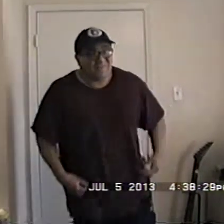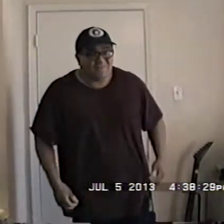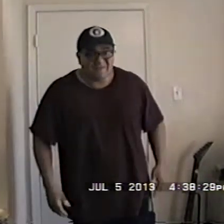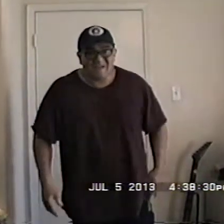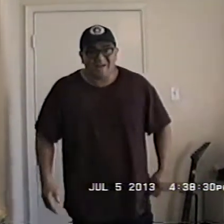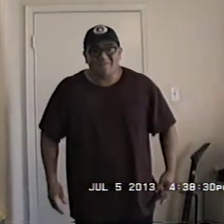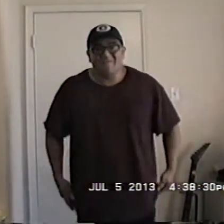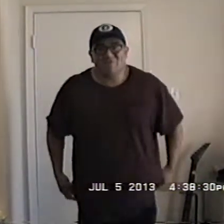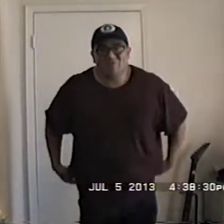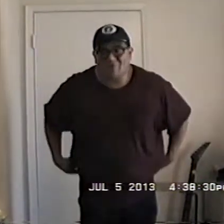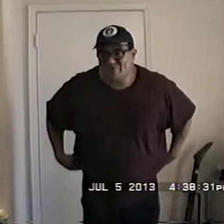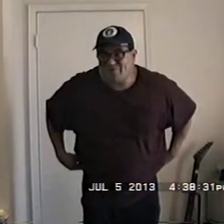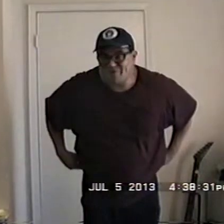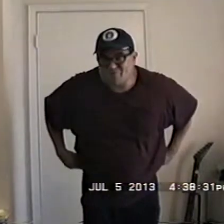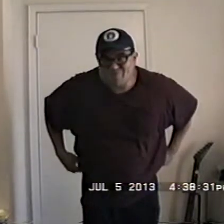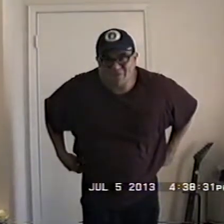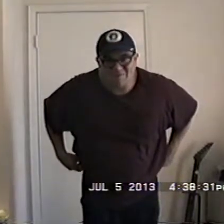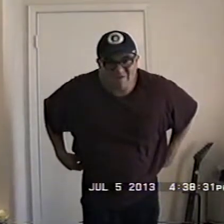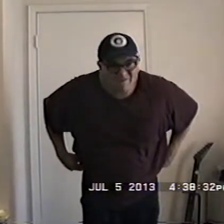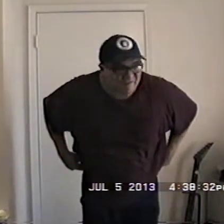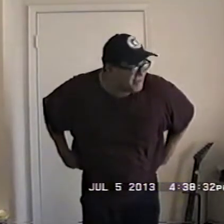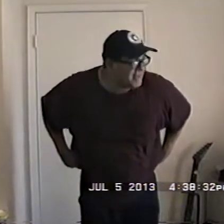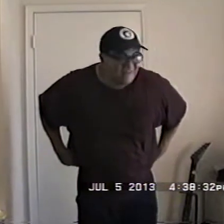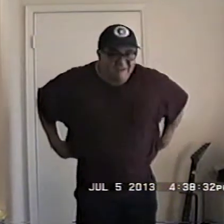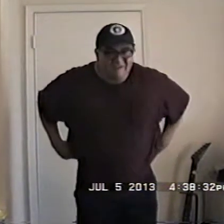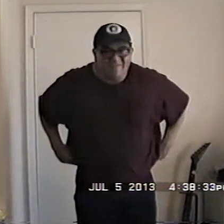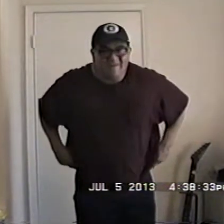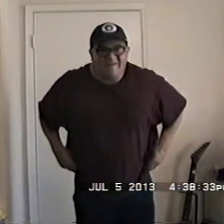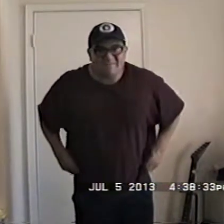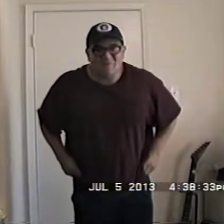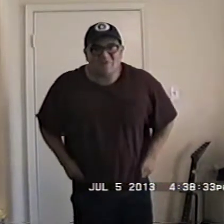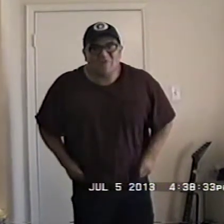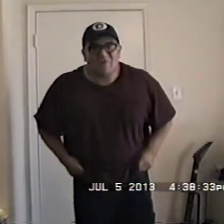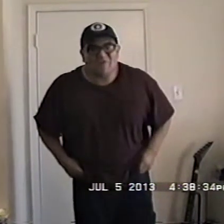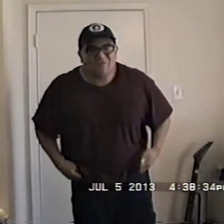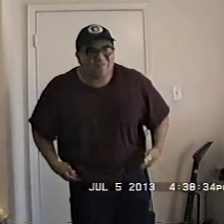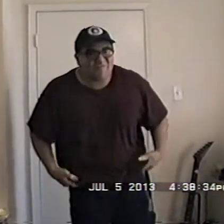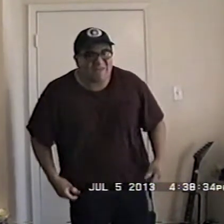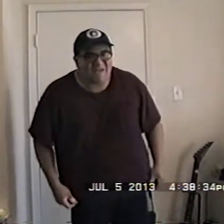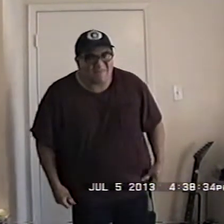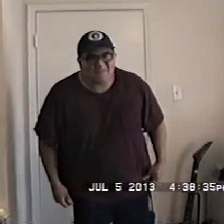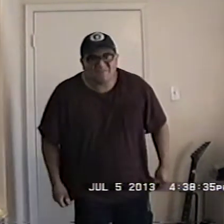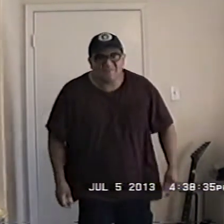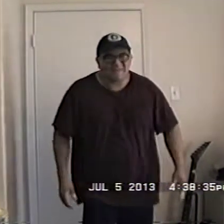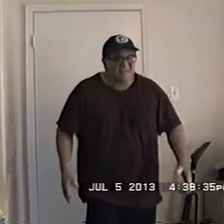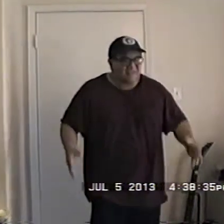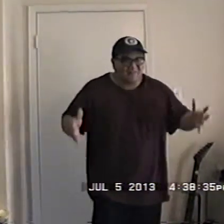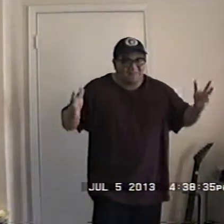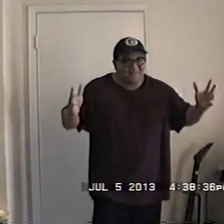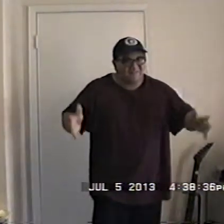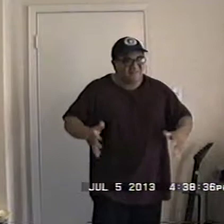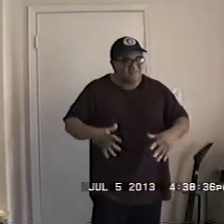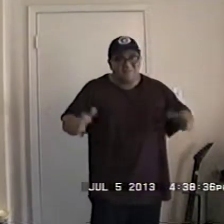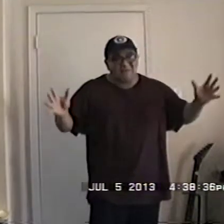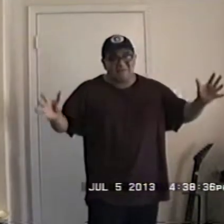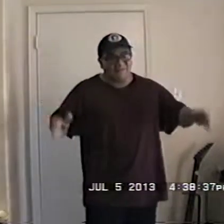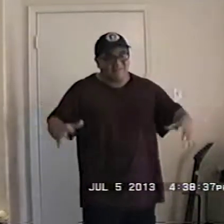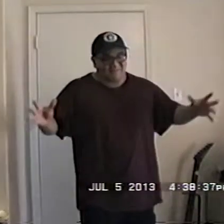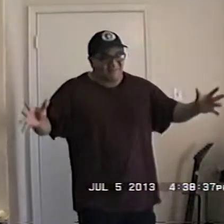the guy from next door the hard-working American the heavy metal guitarist the pianist the caregiver you name it everything